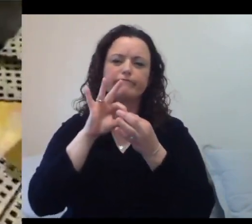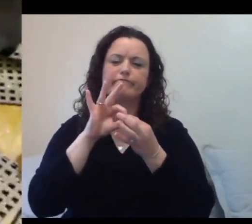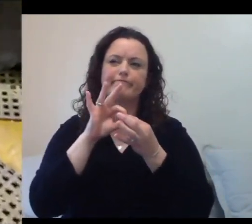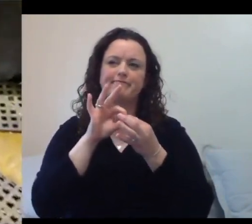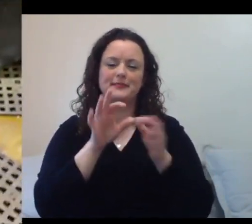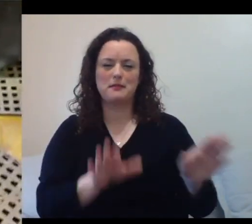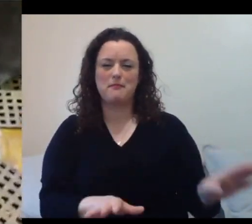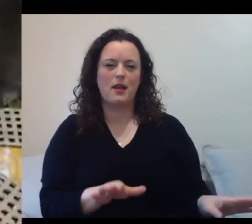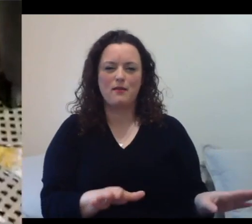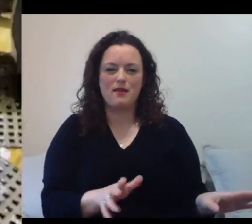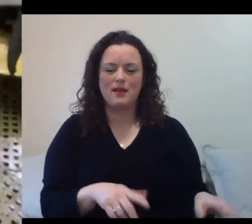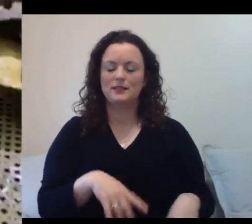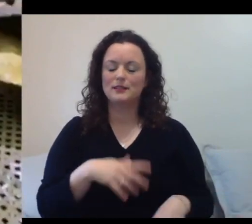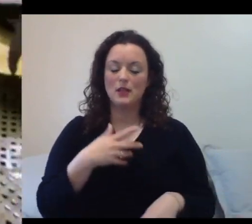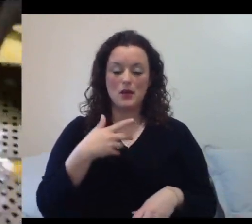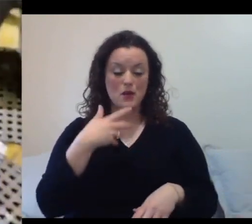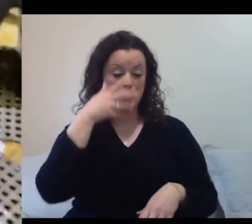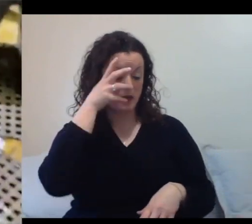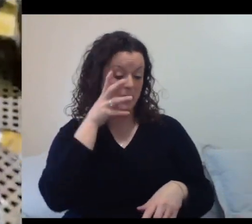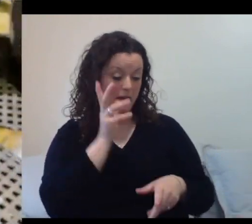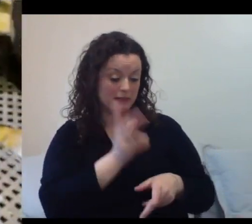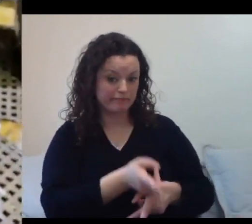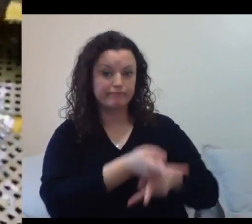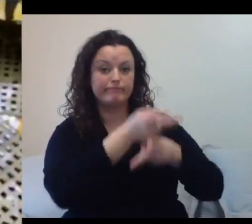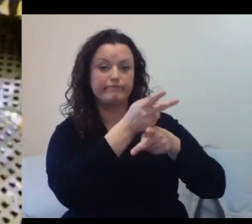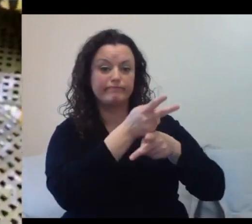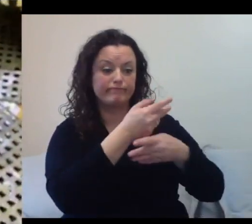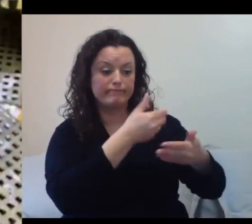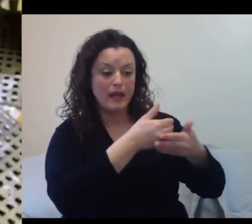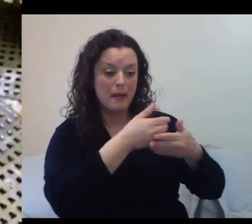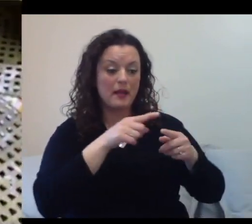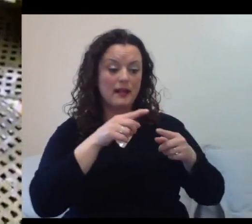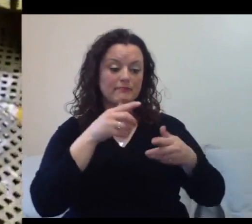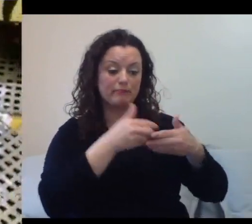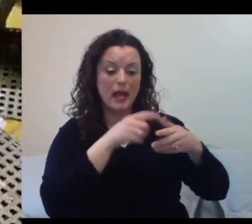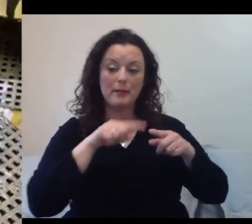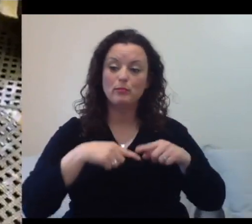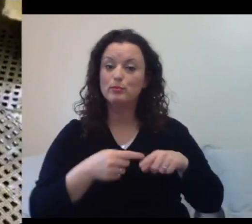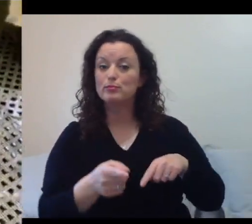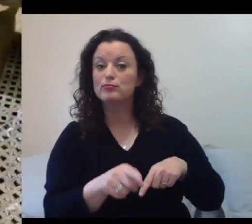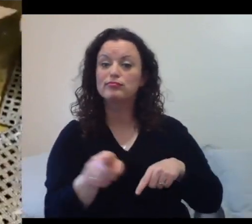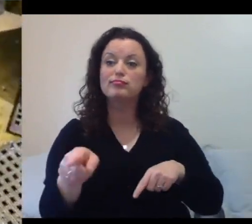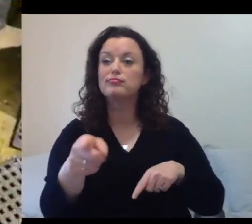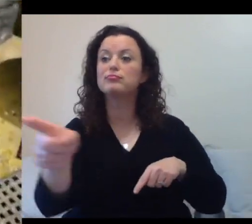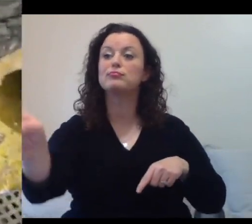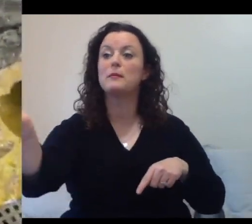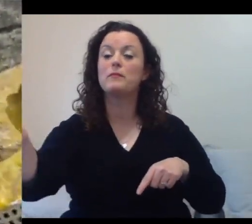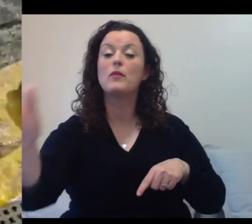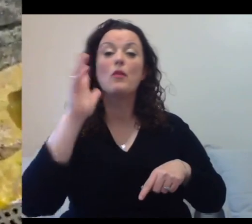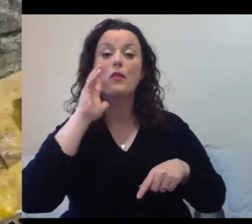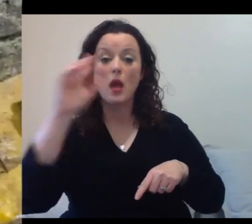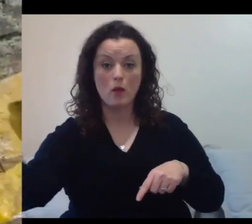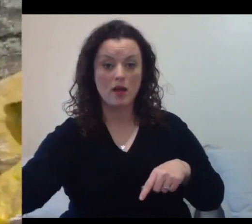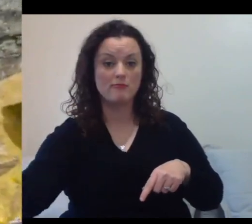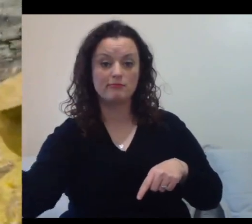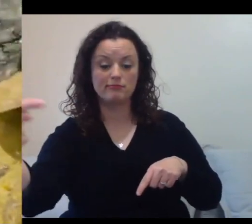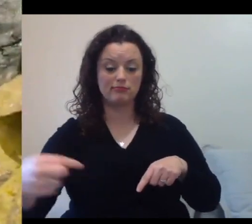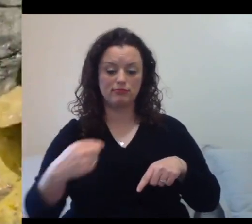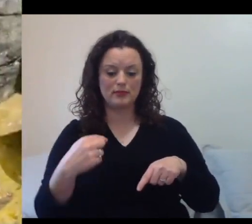raise the baby. The baby goes out to sea for its first time. They will come back to the same area, but they don't recognize their parents. They don't have any sort